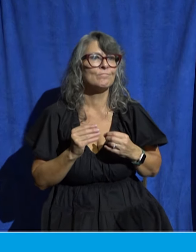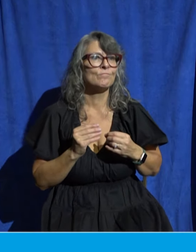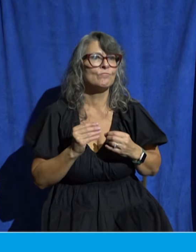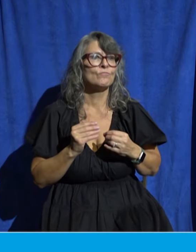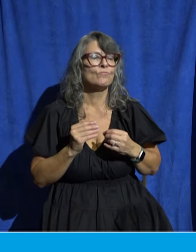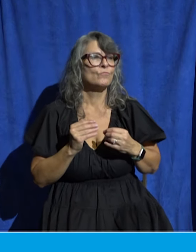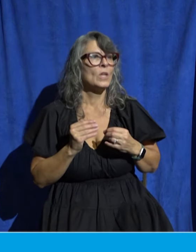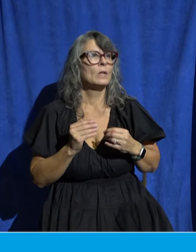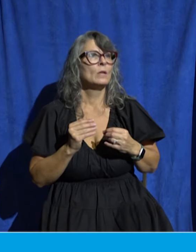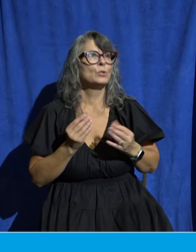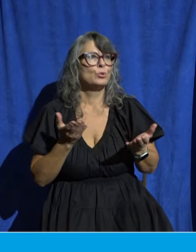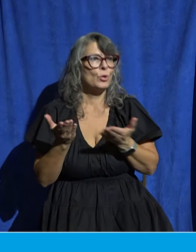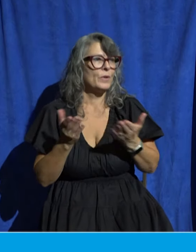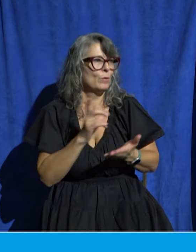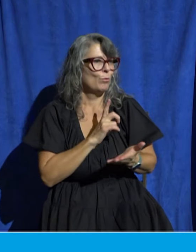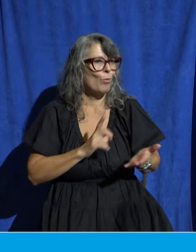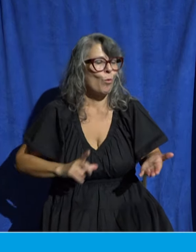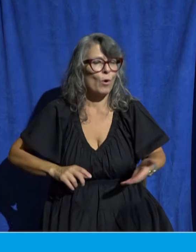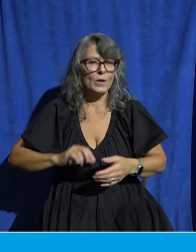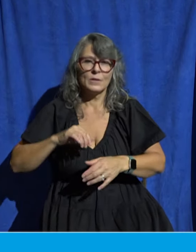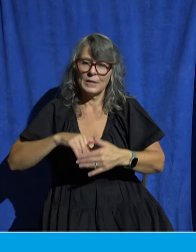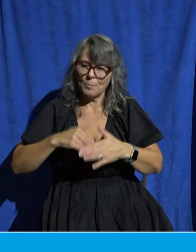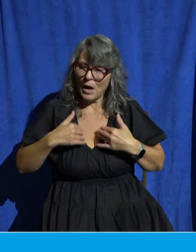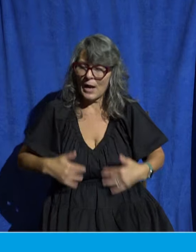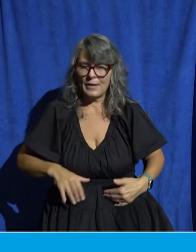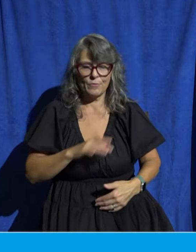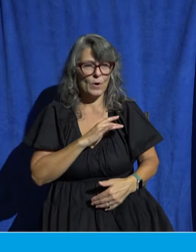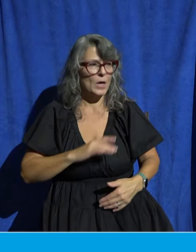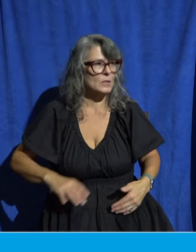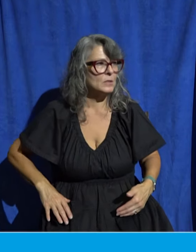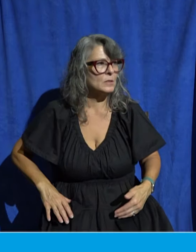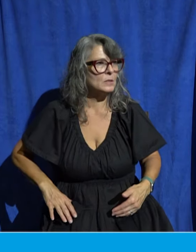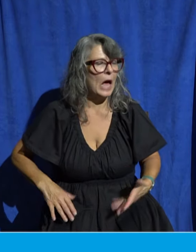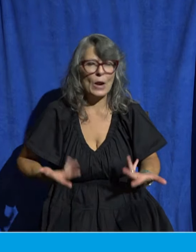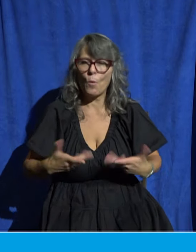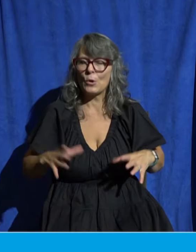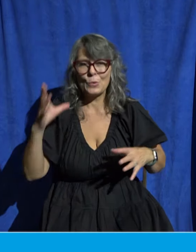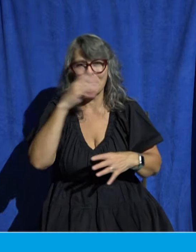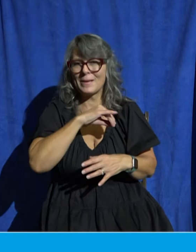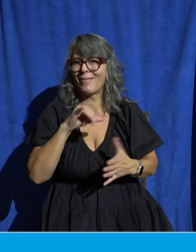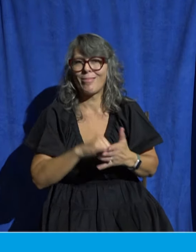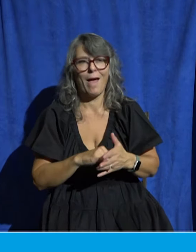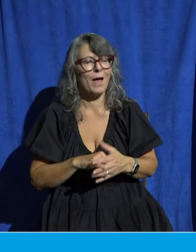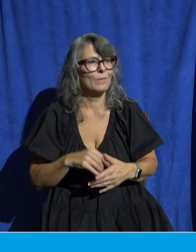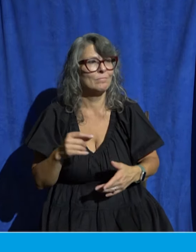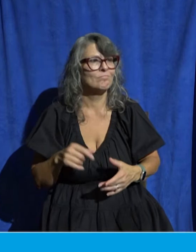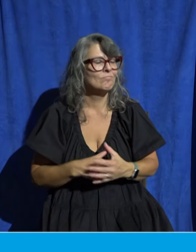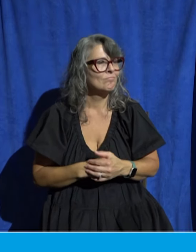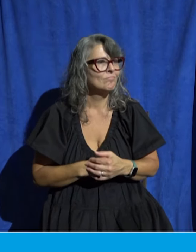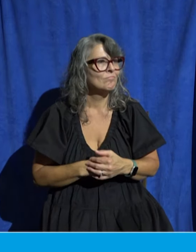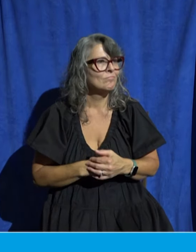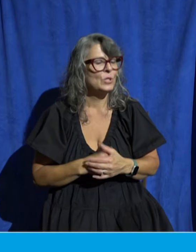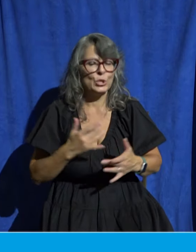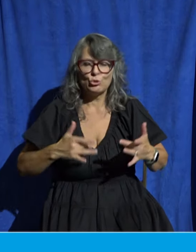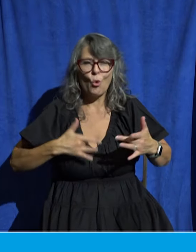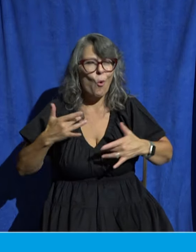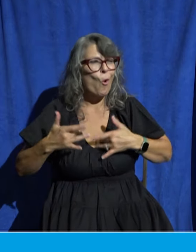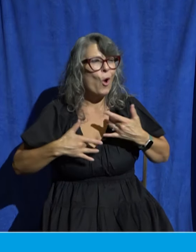miss out on that I as one of your pastors do not want you to miss out on that this year to miss out on the joy the Lord has for you in